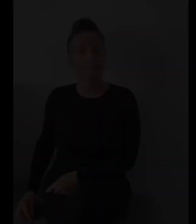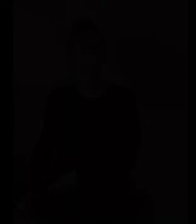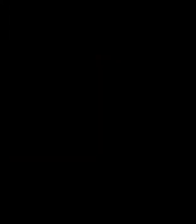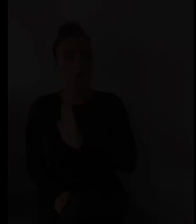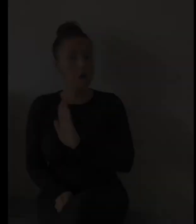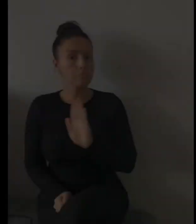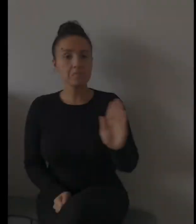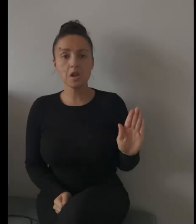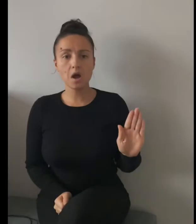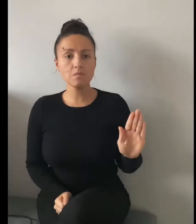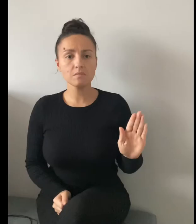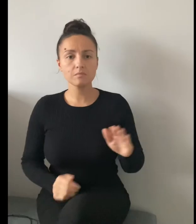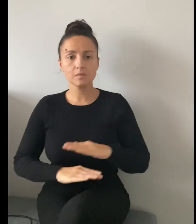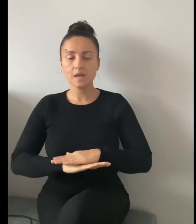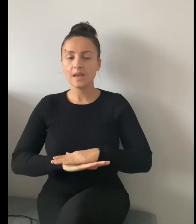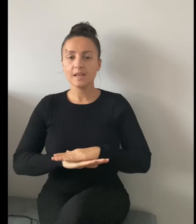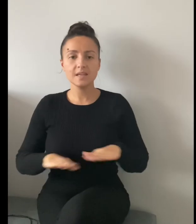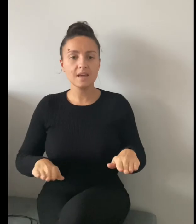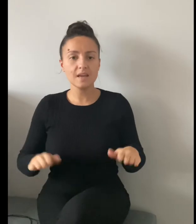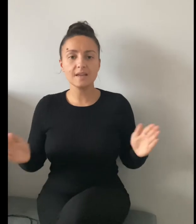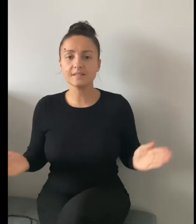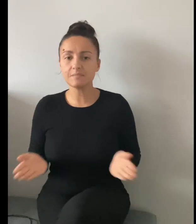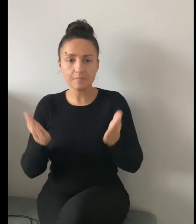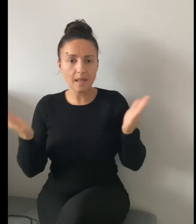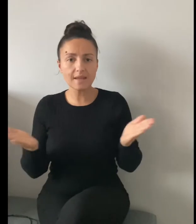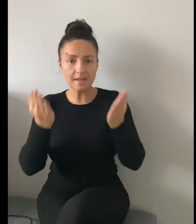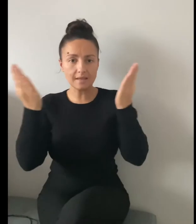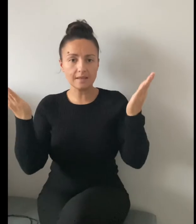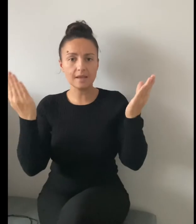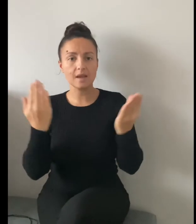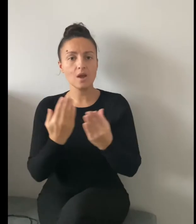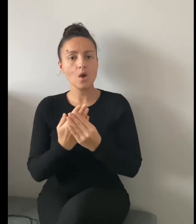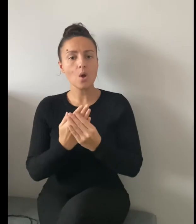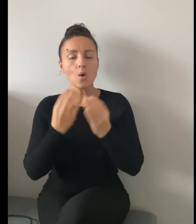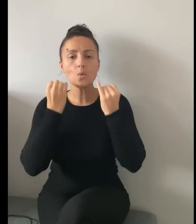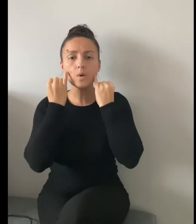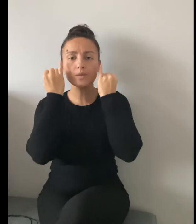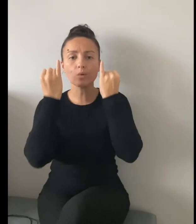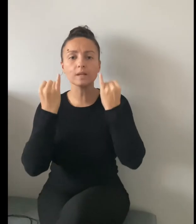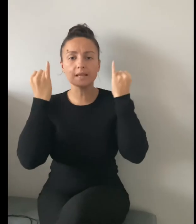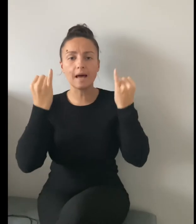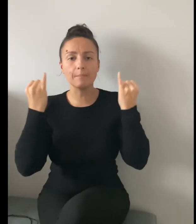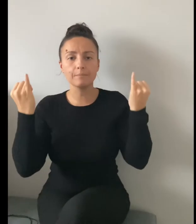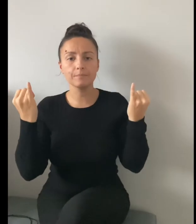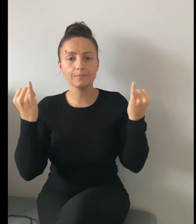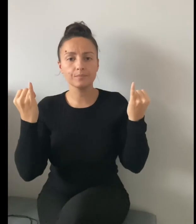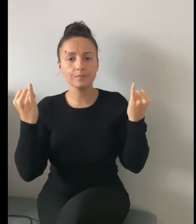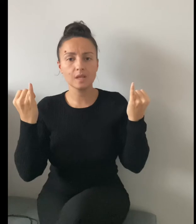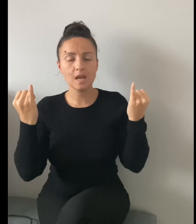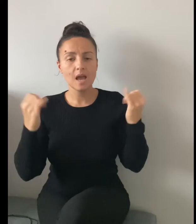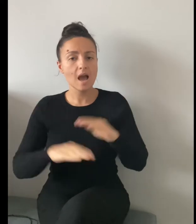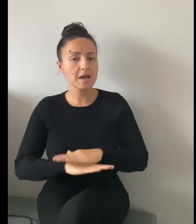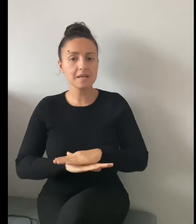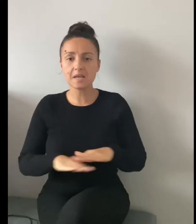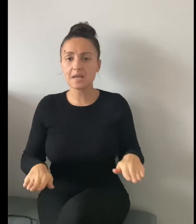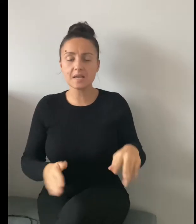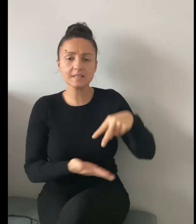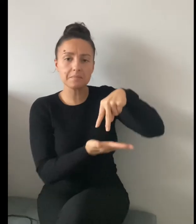No he isn't playing with Wooly Lamb and he isn't